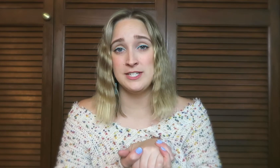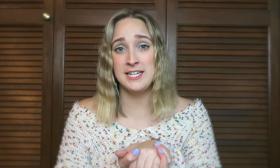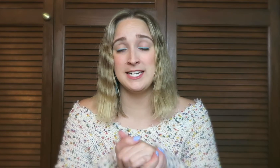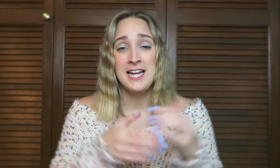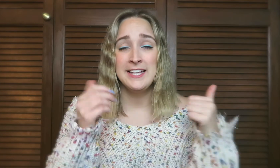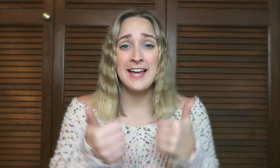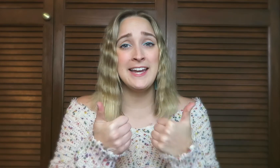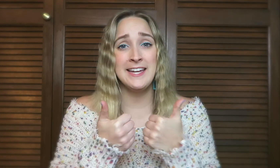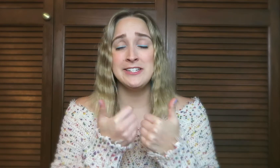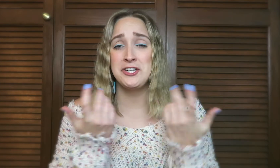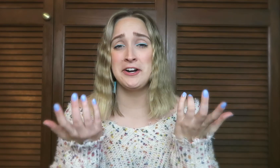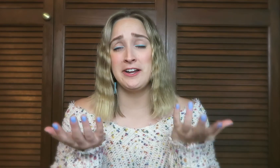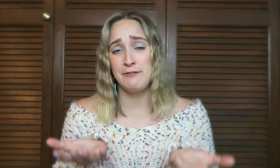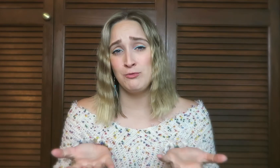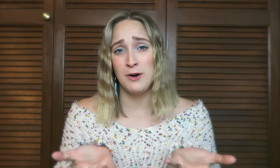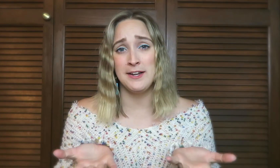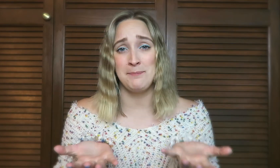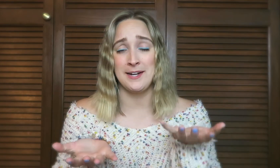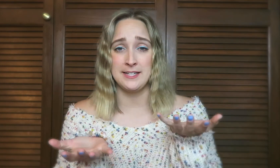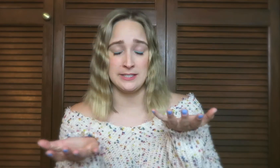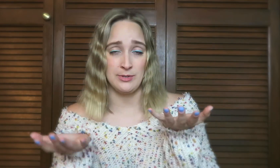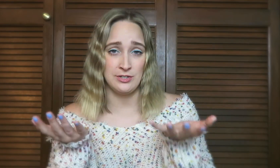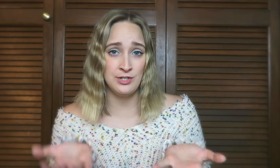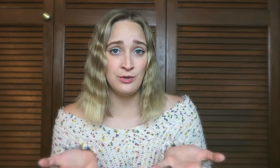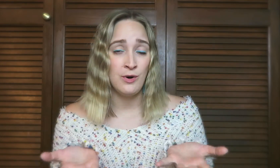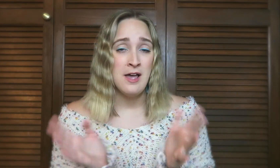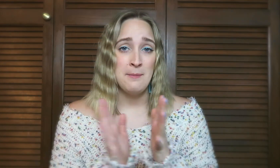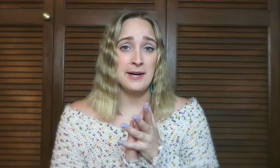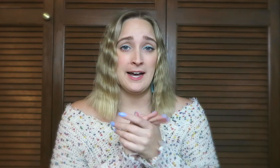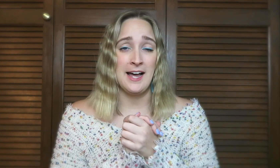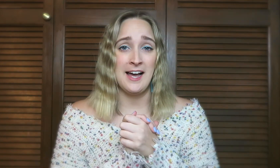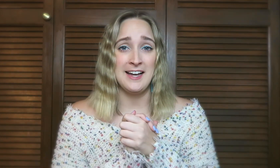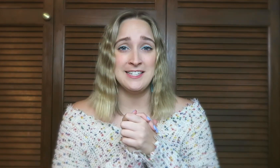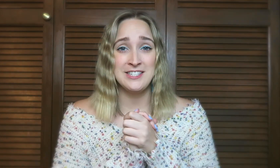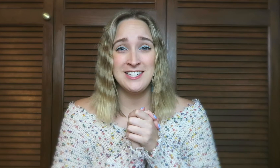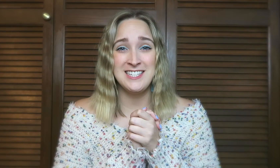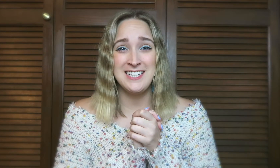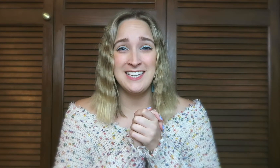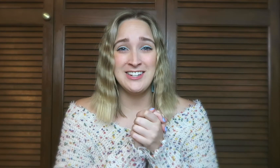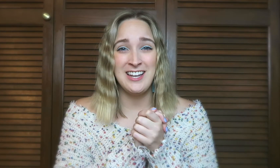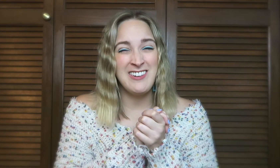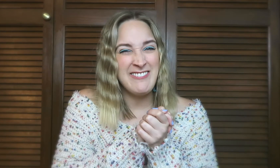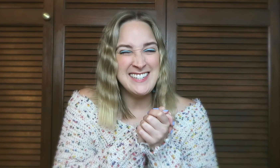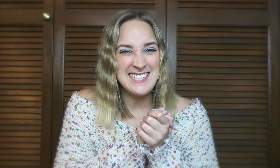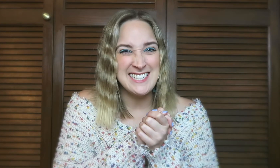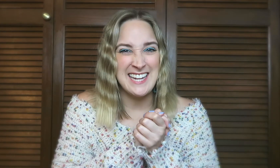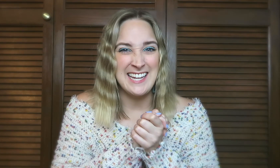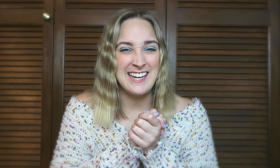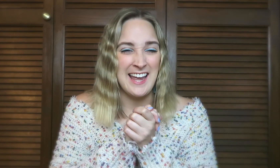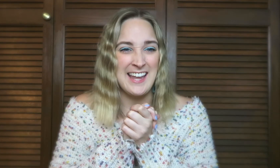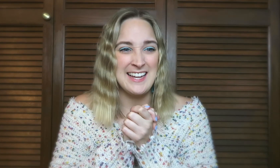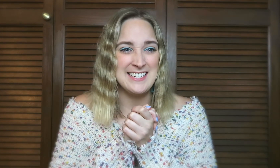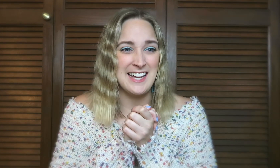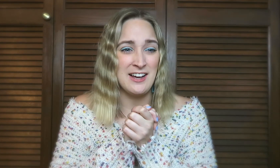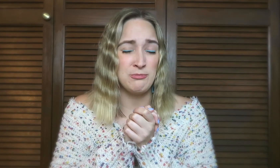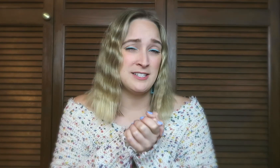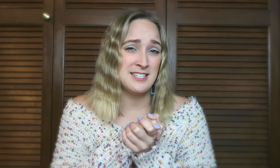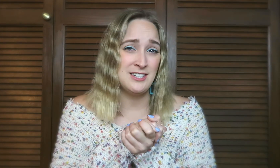did, like it. Share it if you want. I'm not going to tell you what to do, but it's good to see your lovely faces again and I hope to see